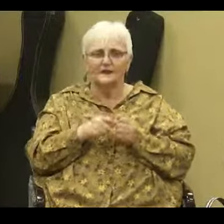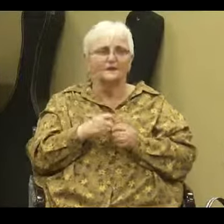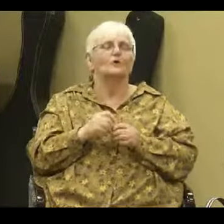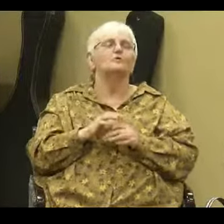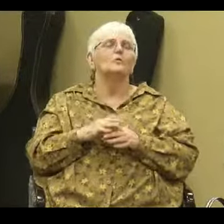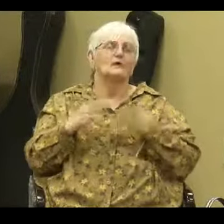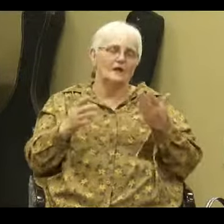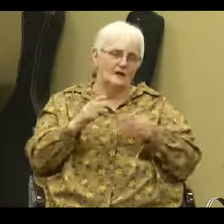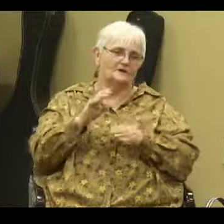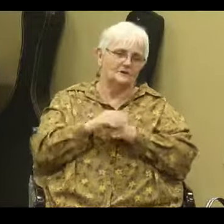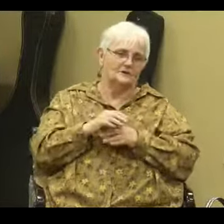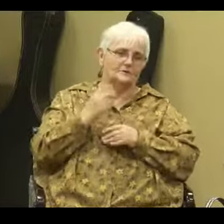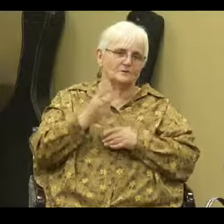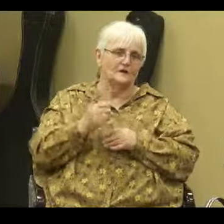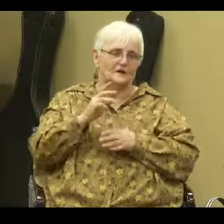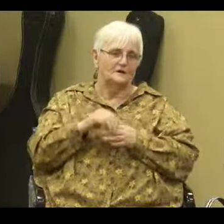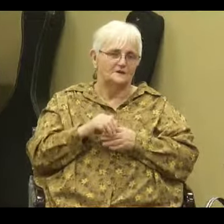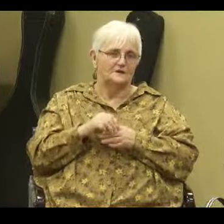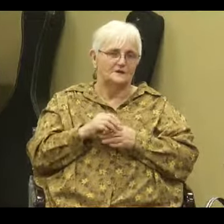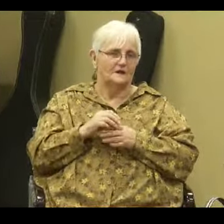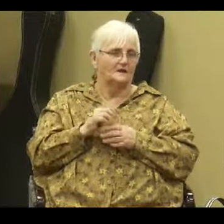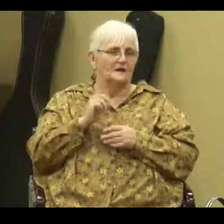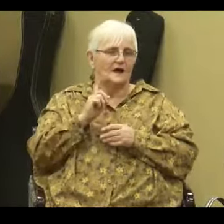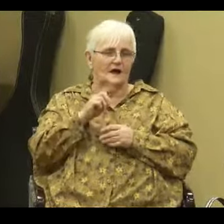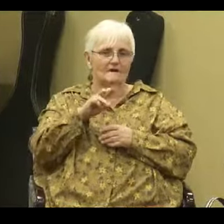churches and you'll see just a diverse group of